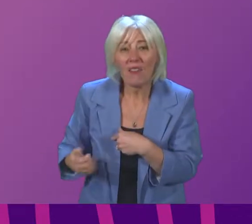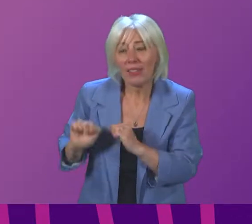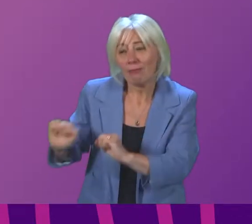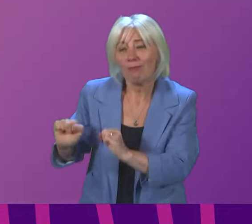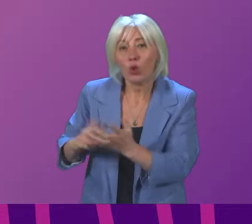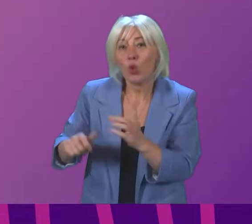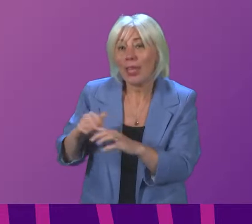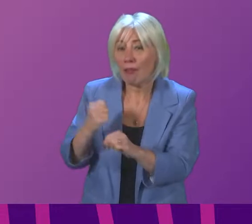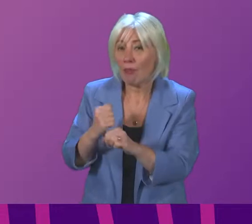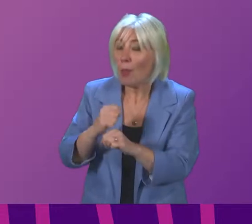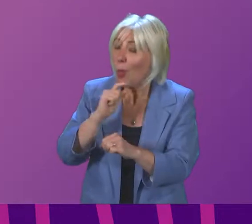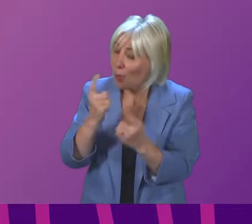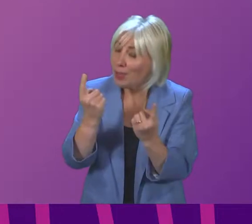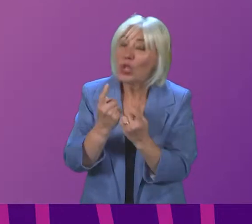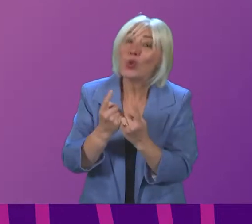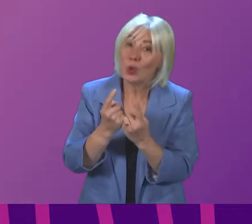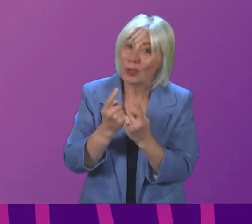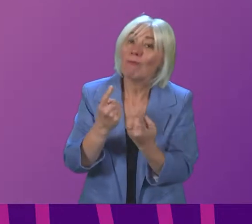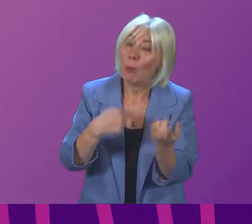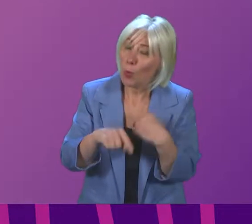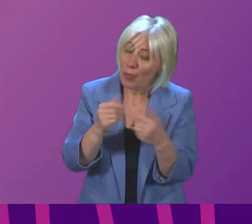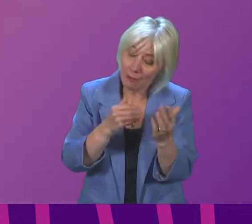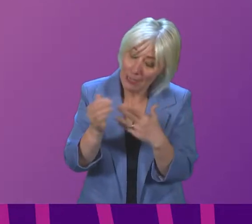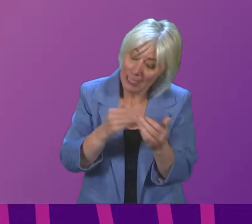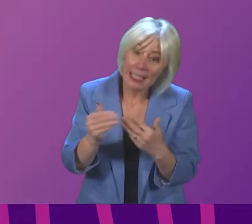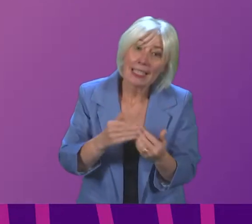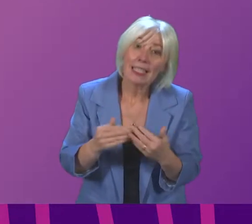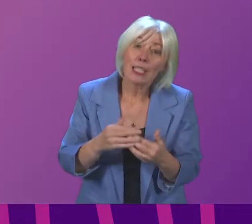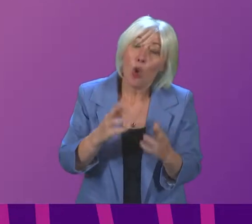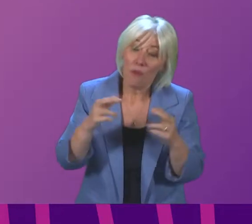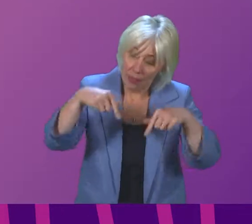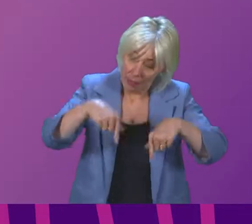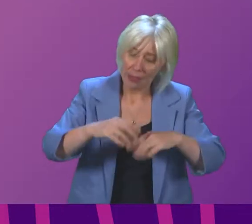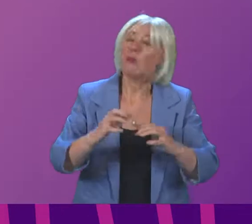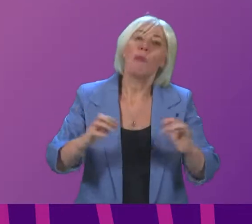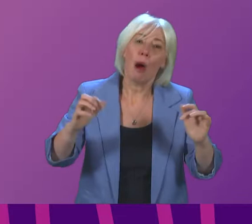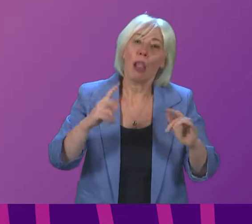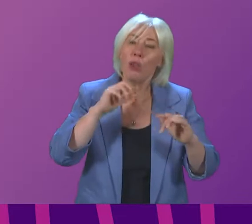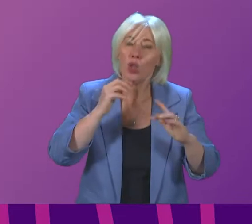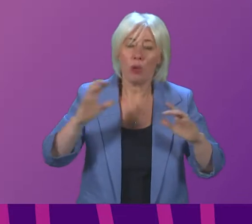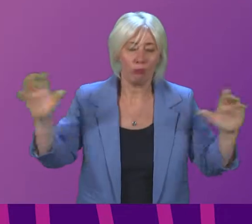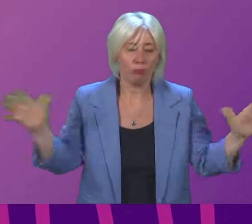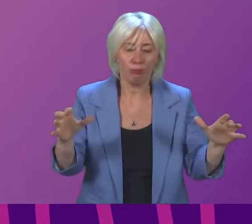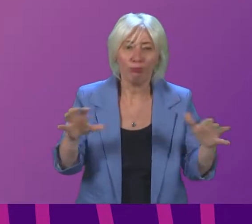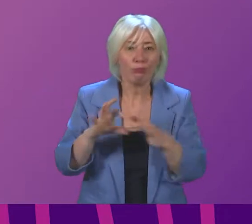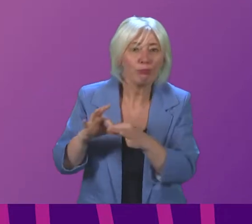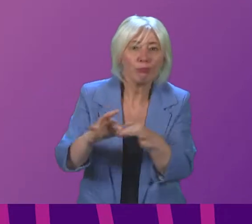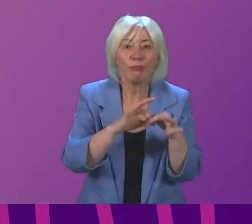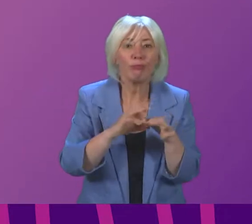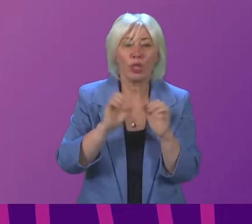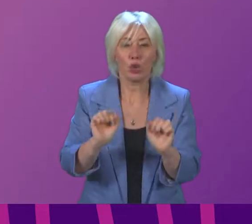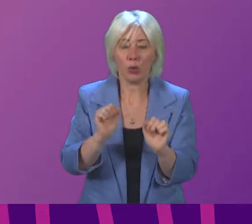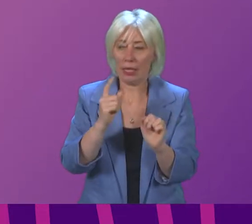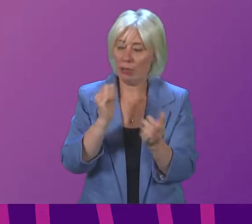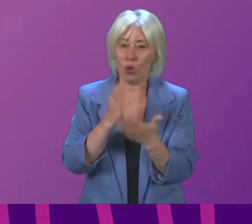will be issues here that we need to address and I hope this Parliament will come together to help us put these issues